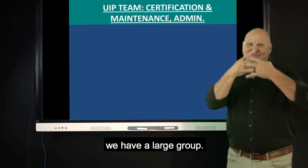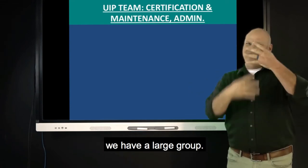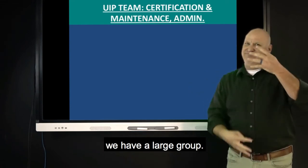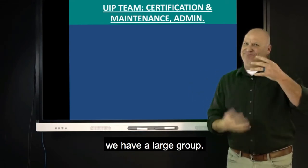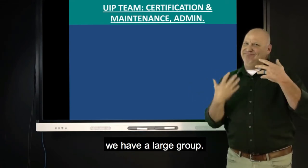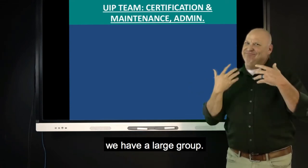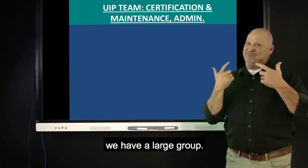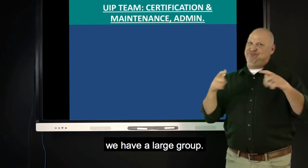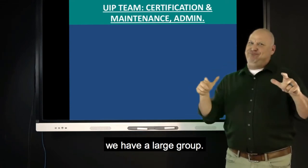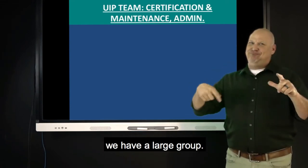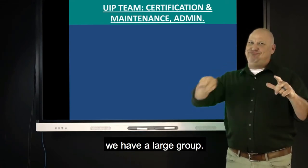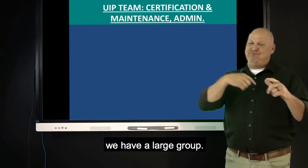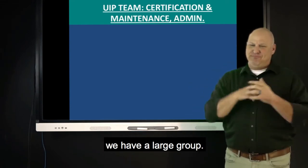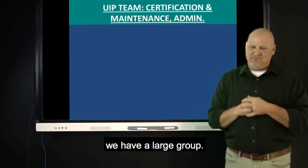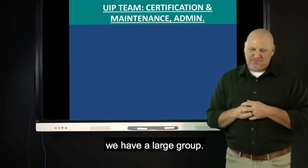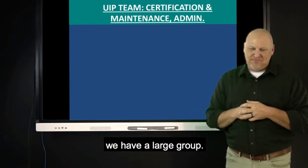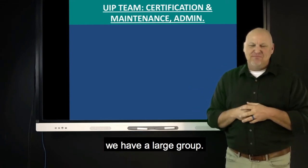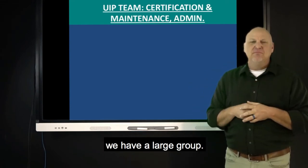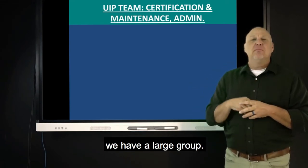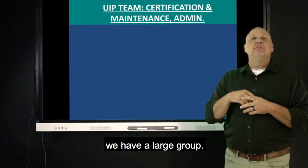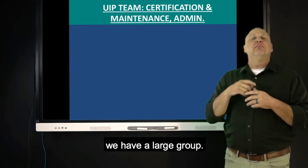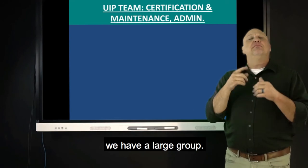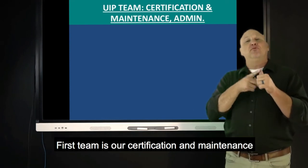I will now name the UIP team.